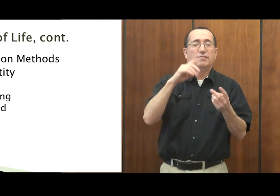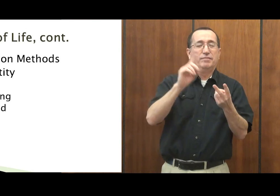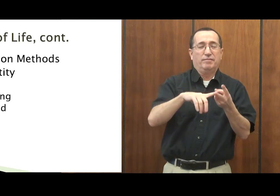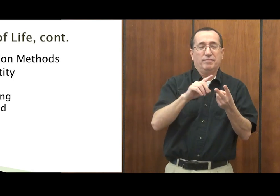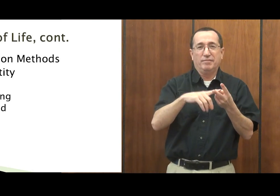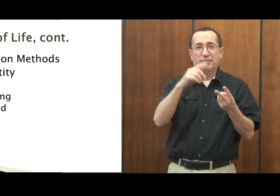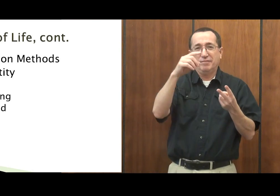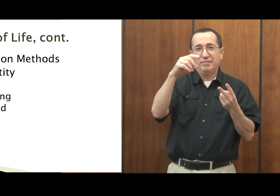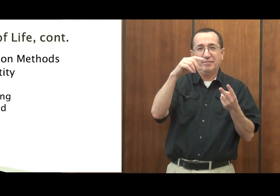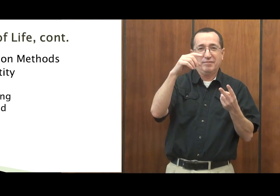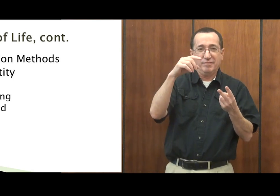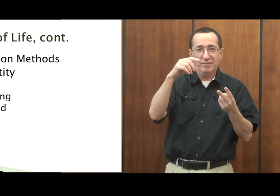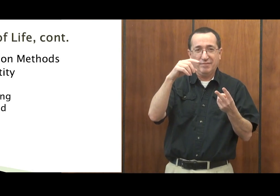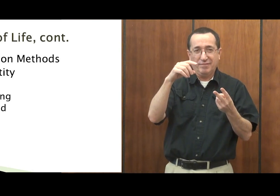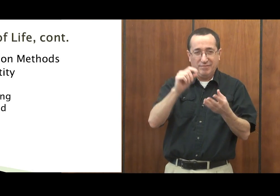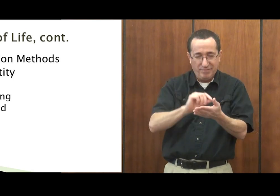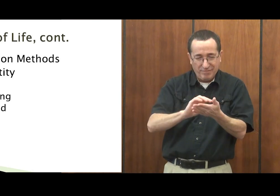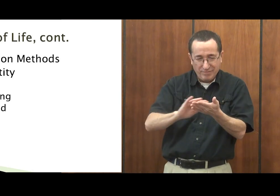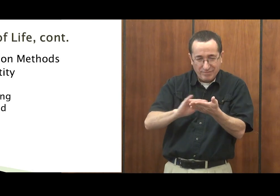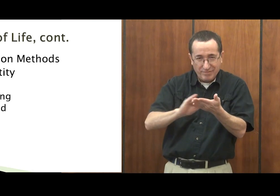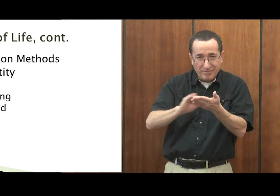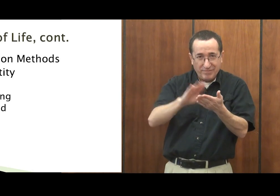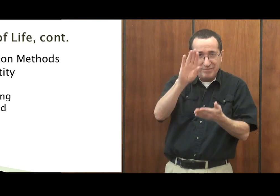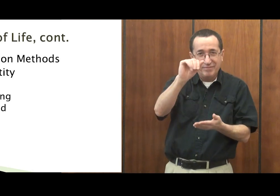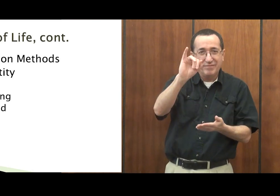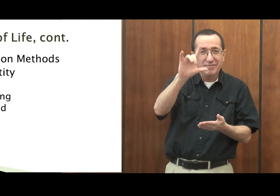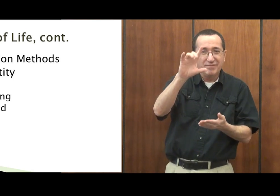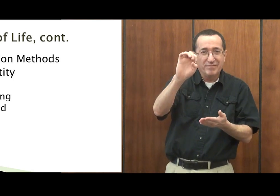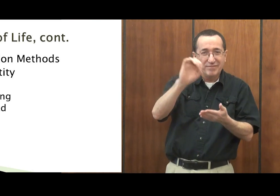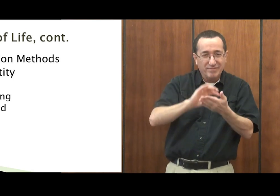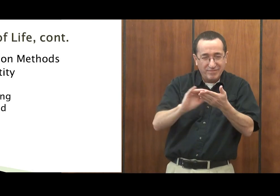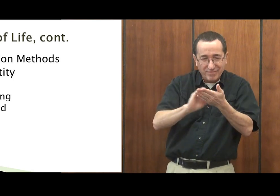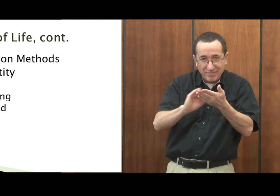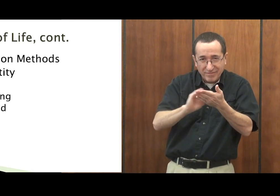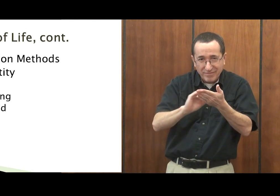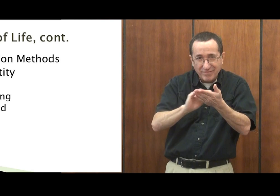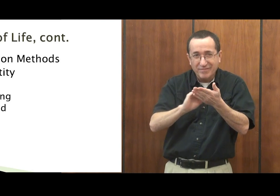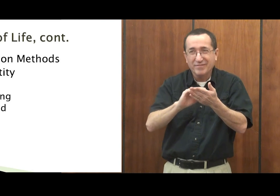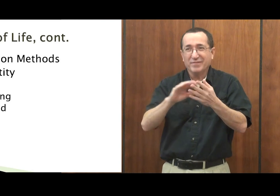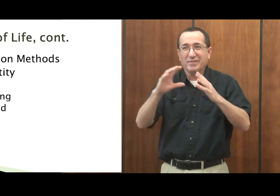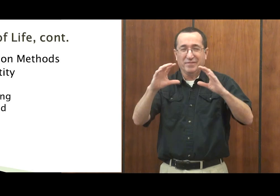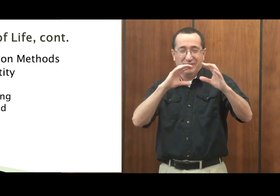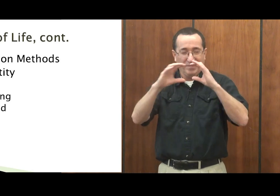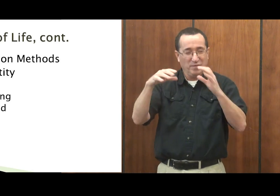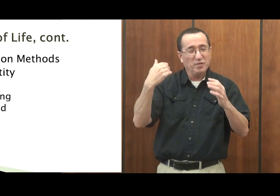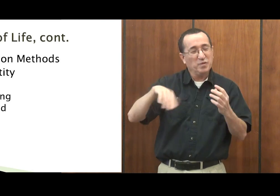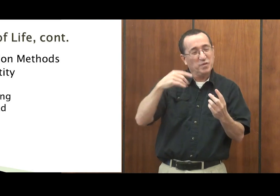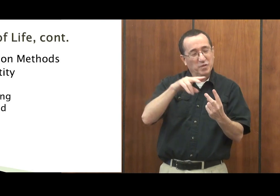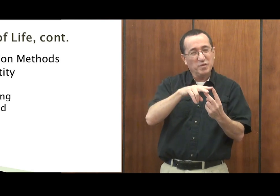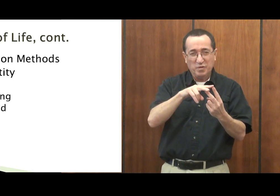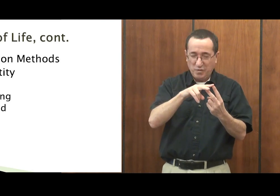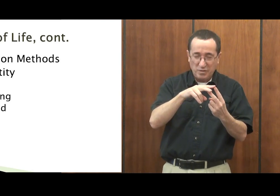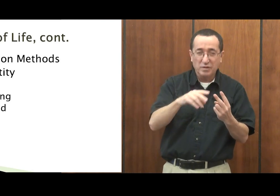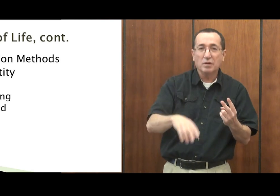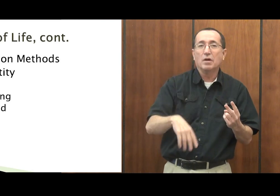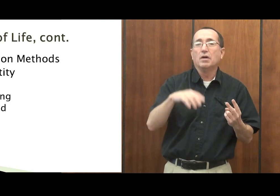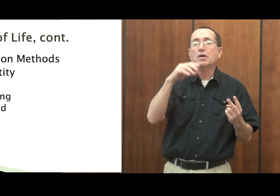like Helen Keller. You have to learn to read braille to communicate. It is a